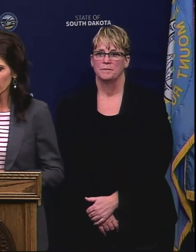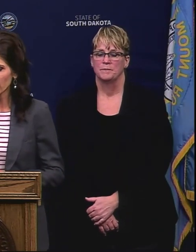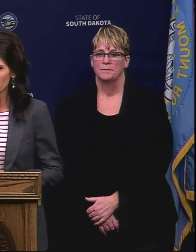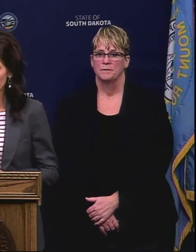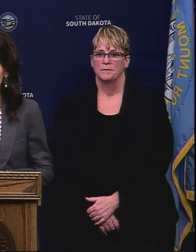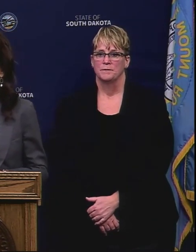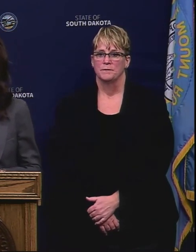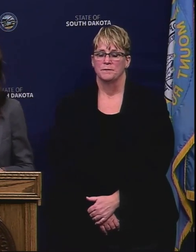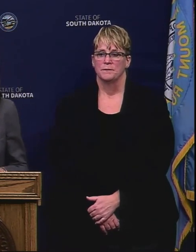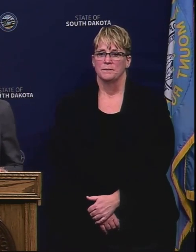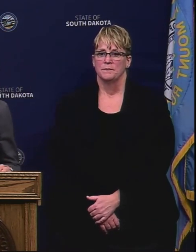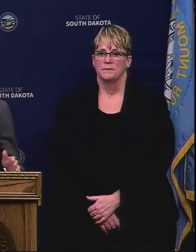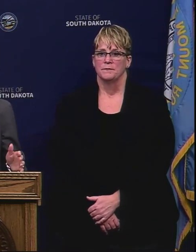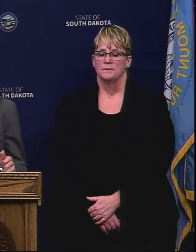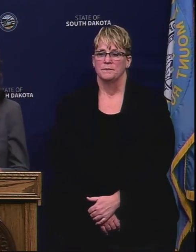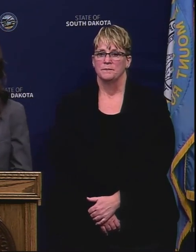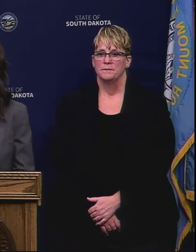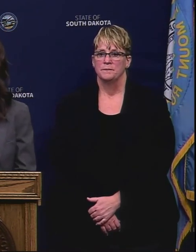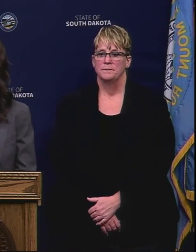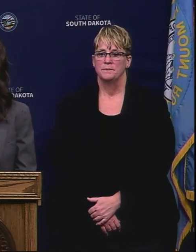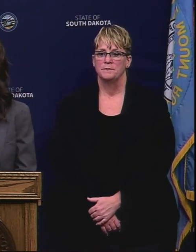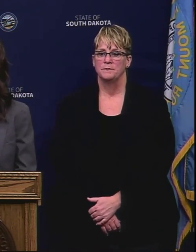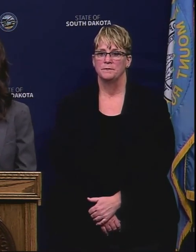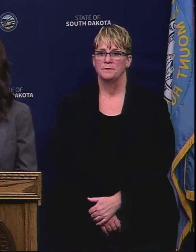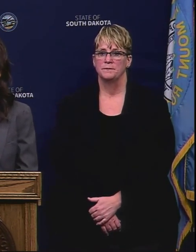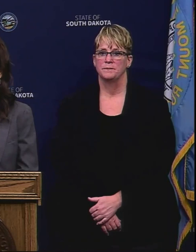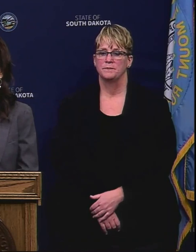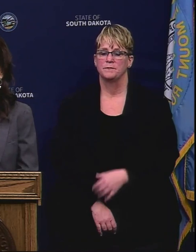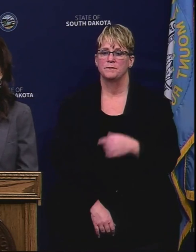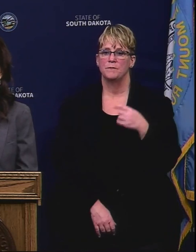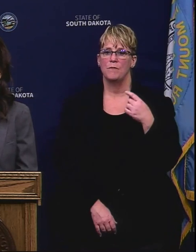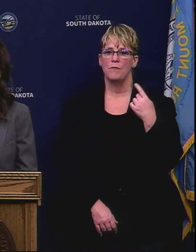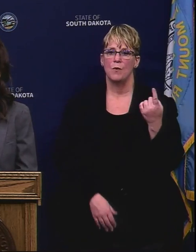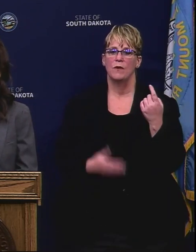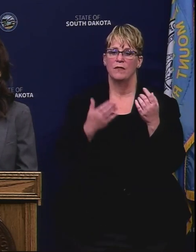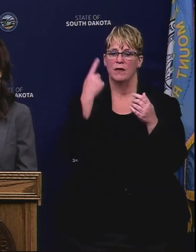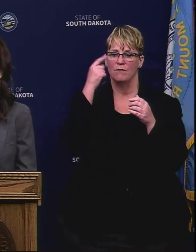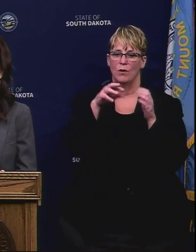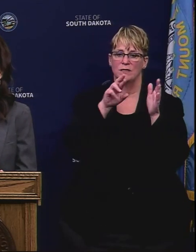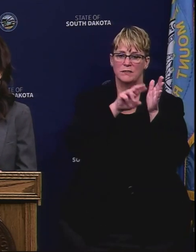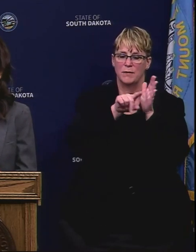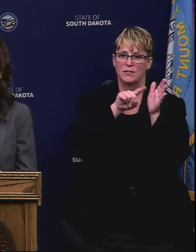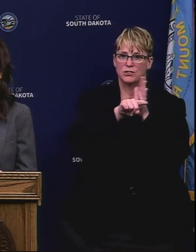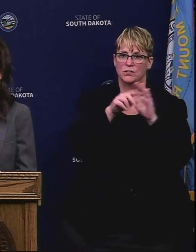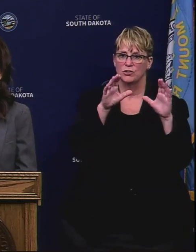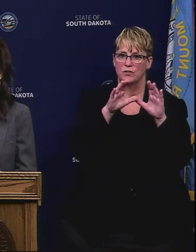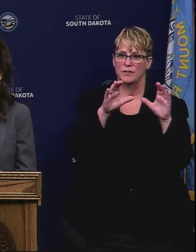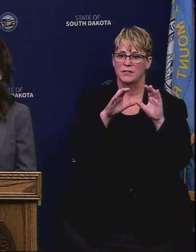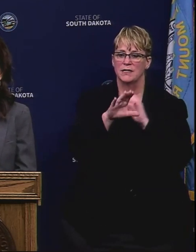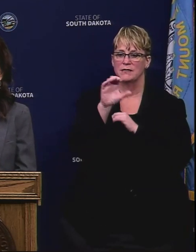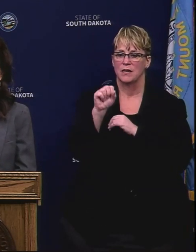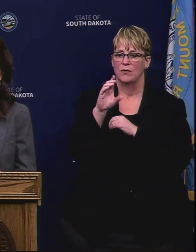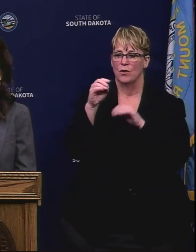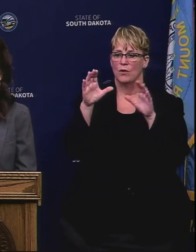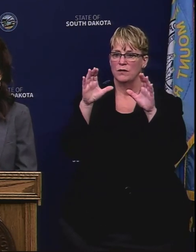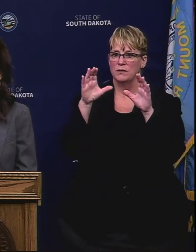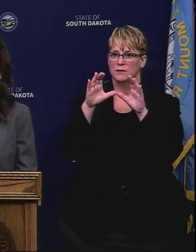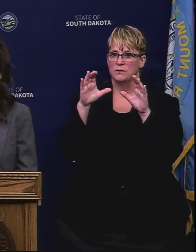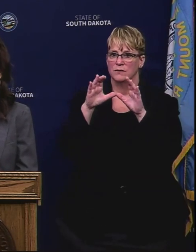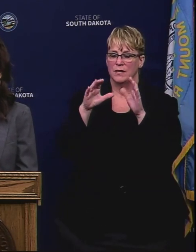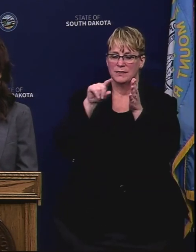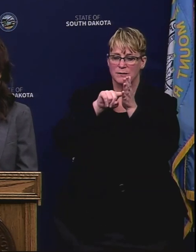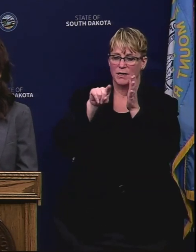One of the things I would point out when it comes to those inspection certifications is that the South Dakota certified inspection